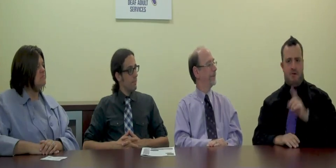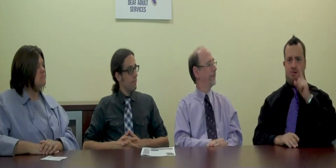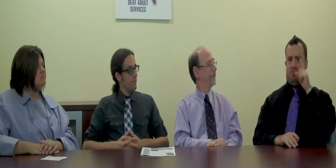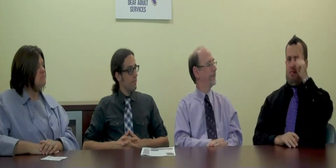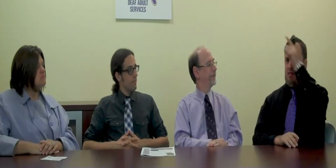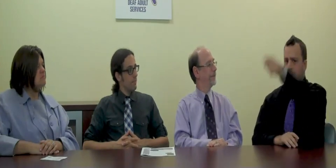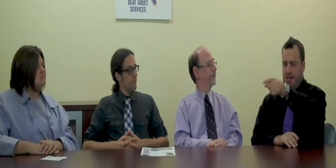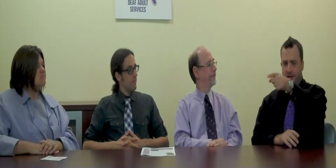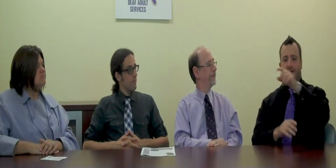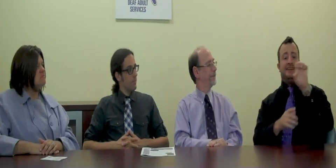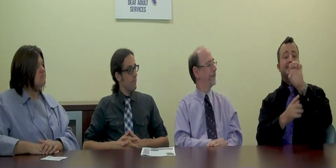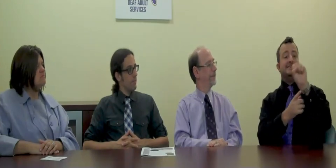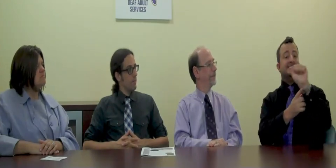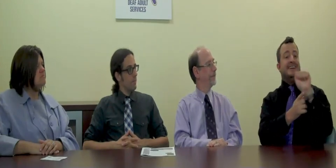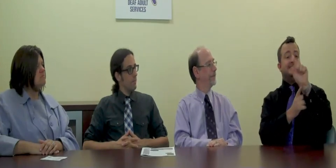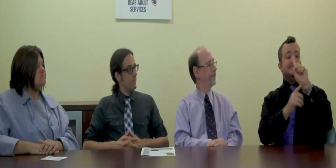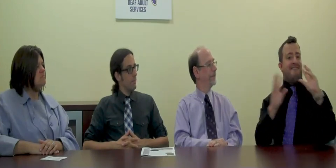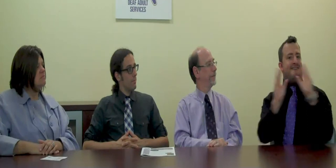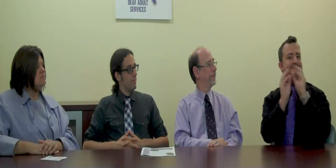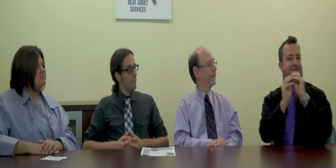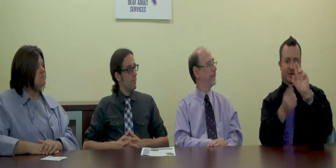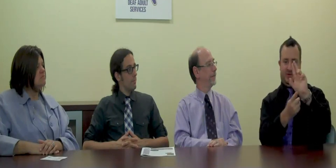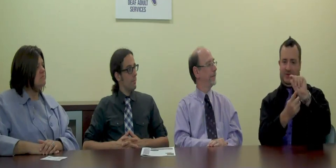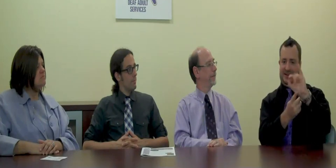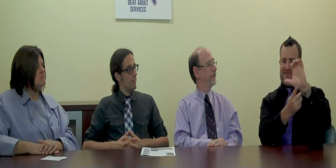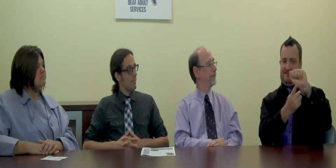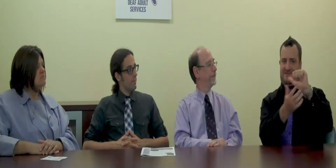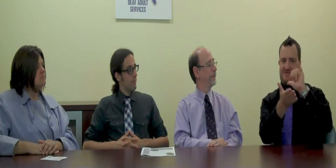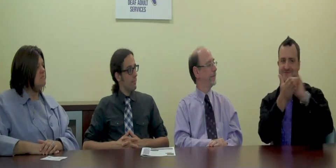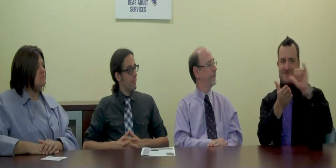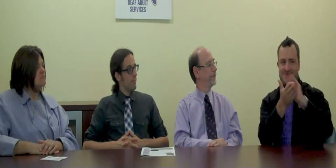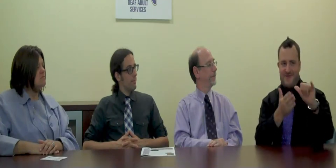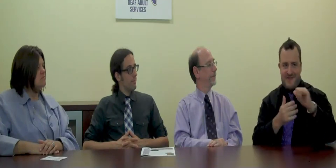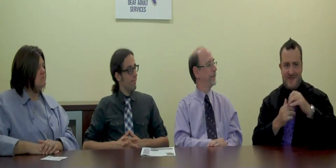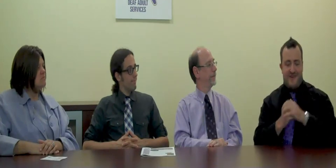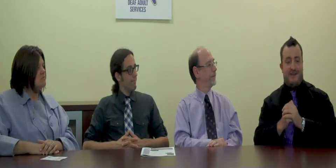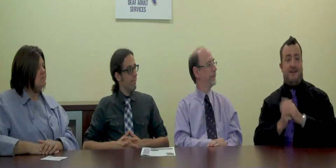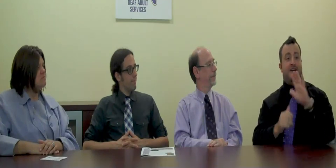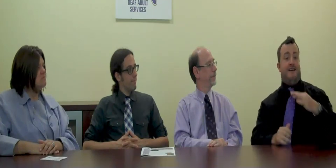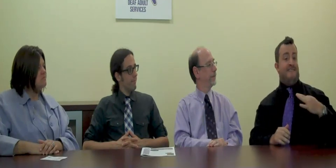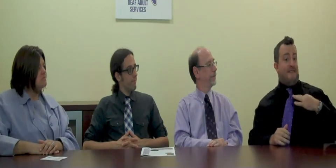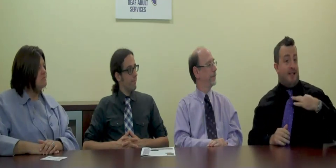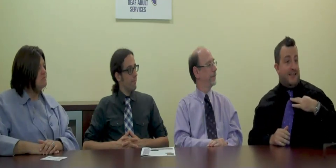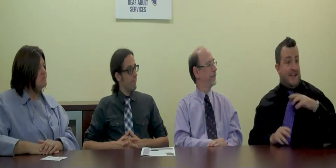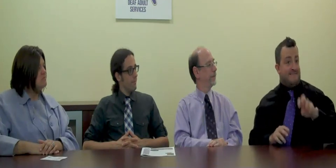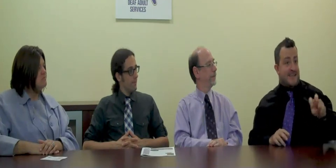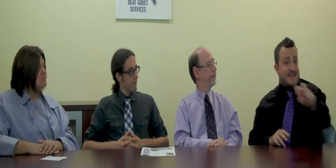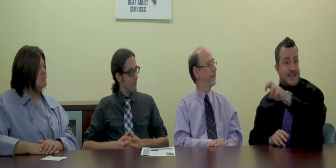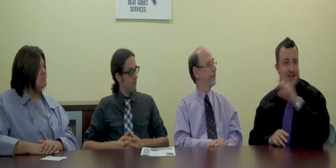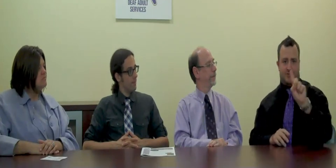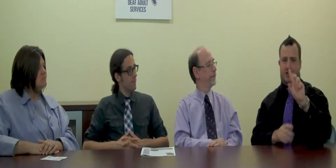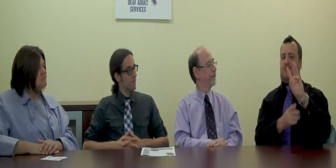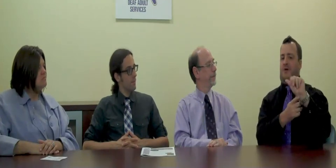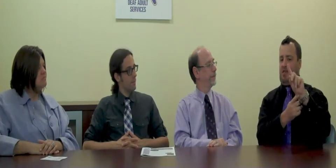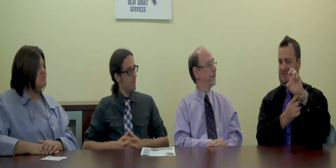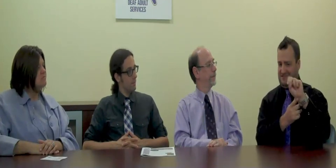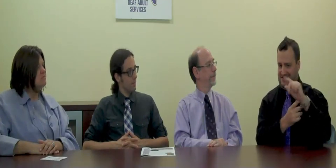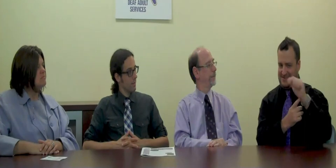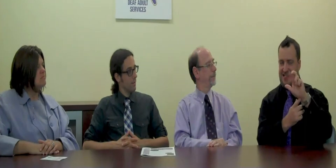the ESAD Conference in Utica, New York, the volunteer fair at the Walden Galleria